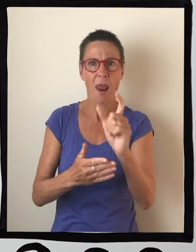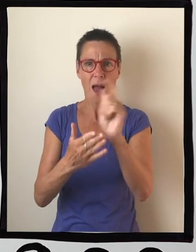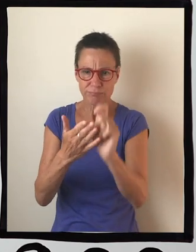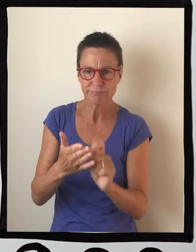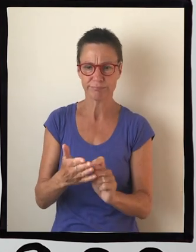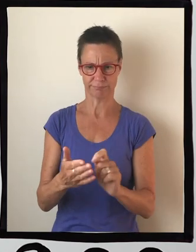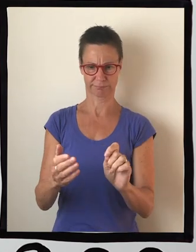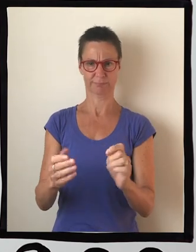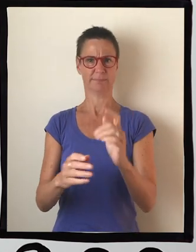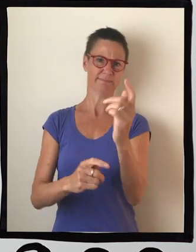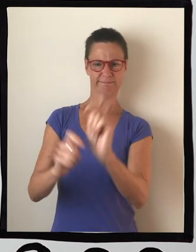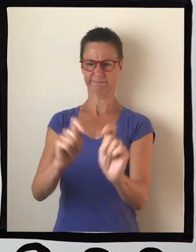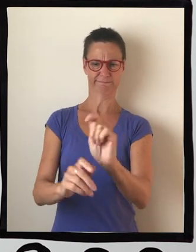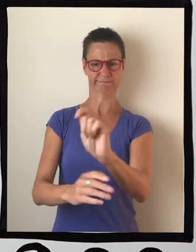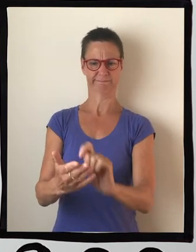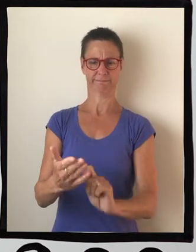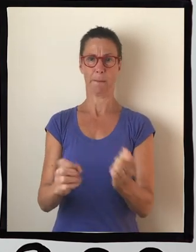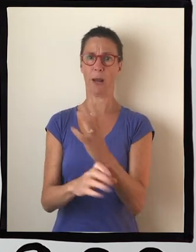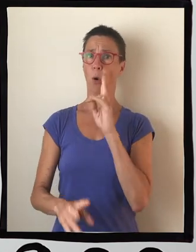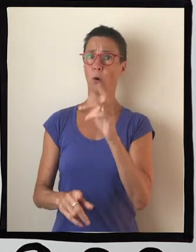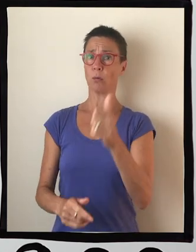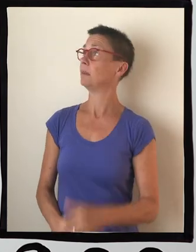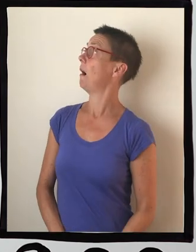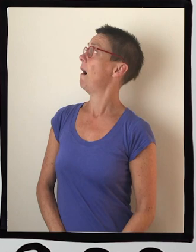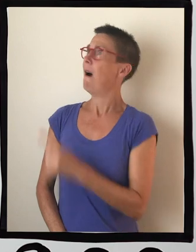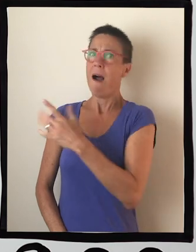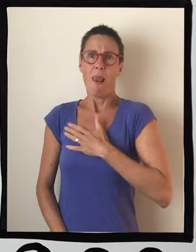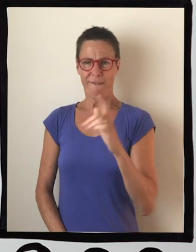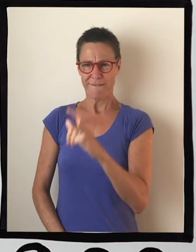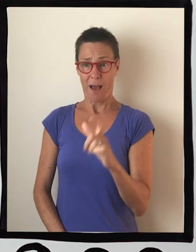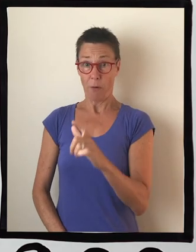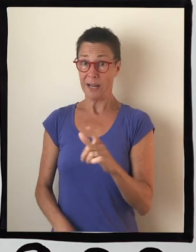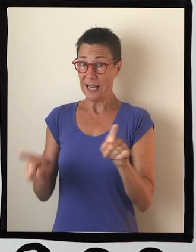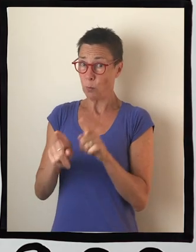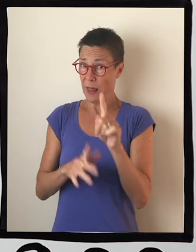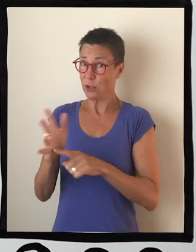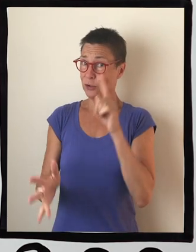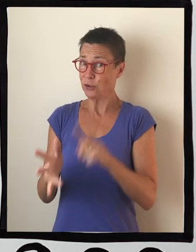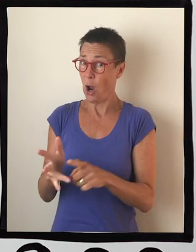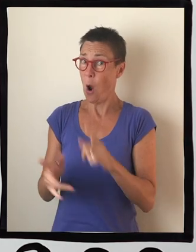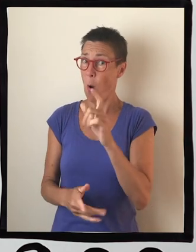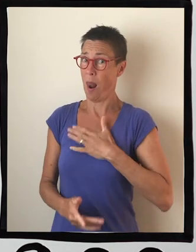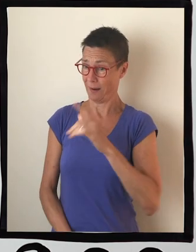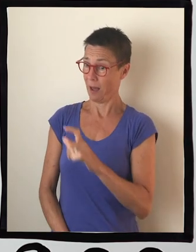and decorate your feet. Oh, well, I love colouring in, as you know, and so does Jo. Don't you, Jo?